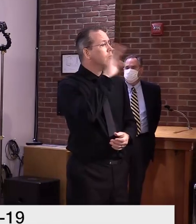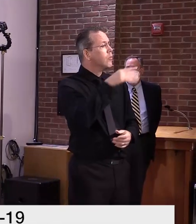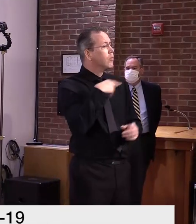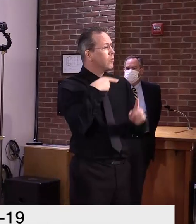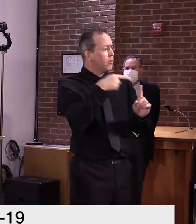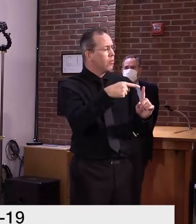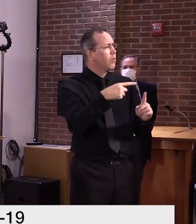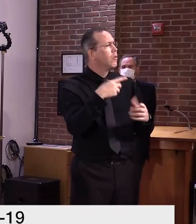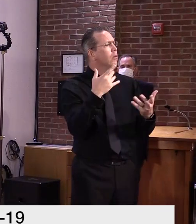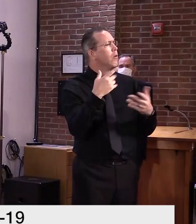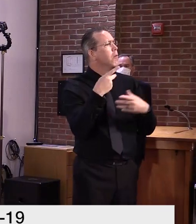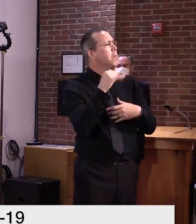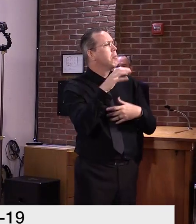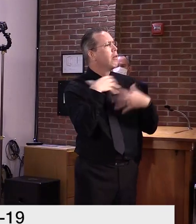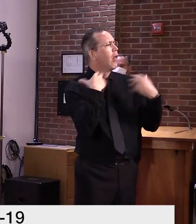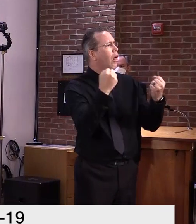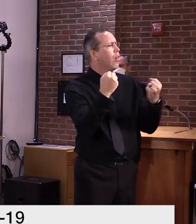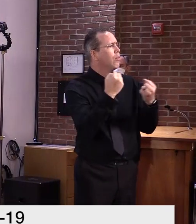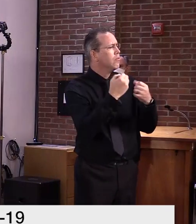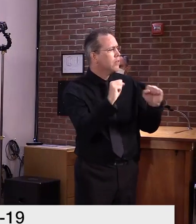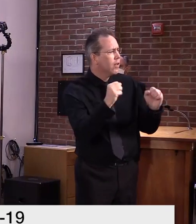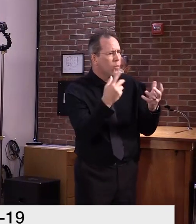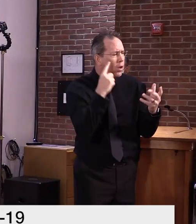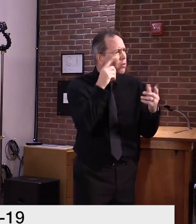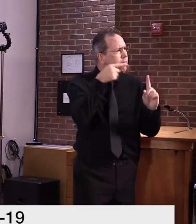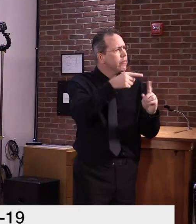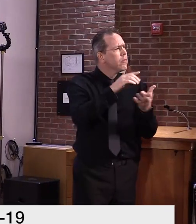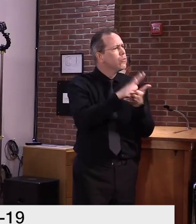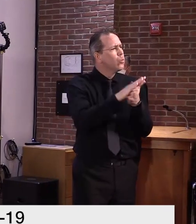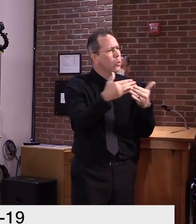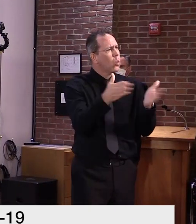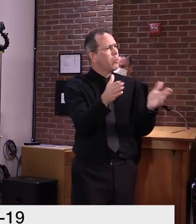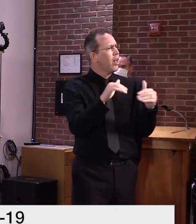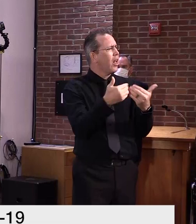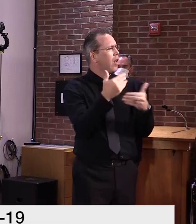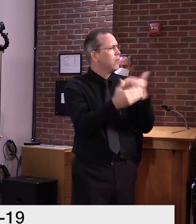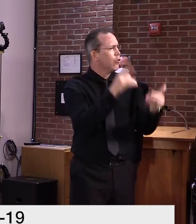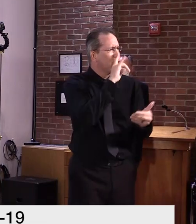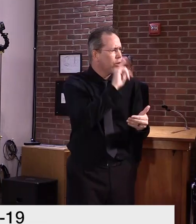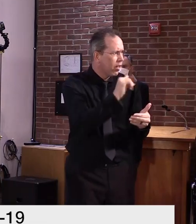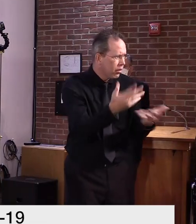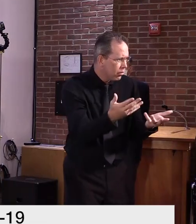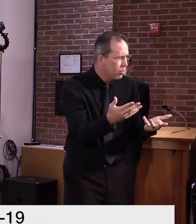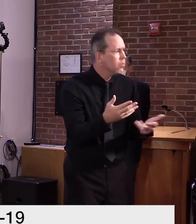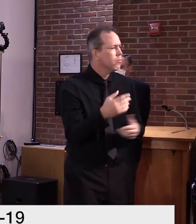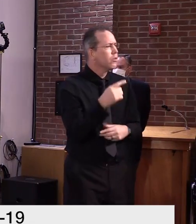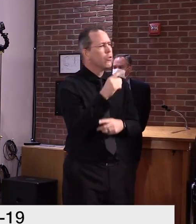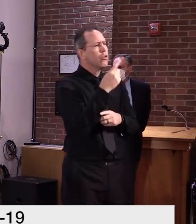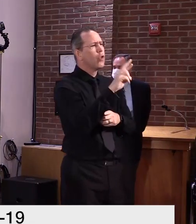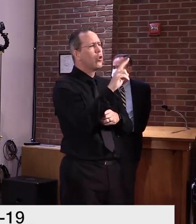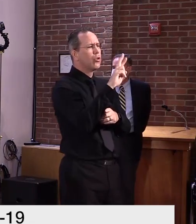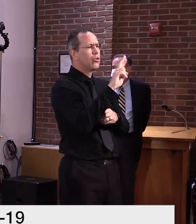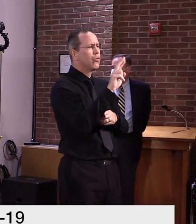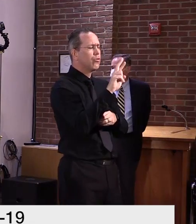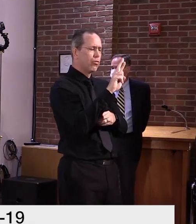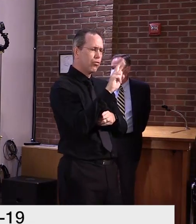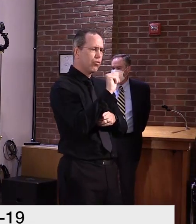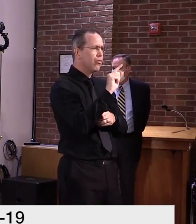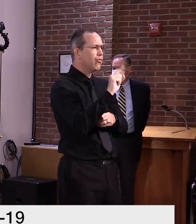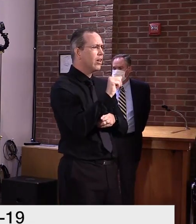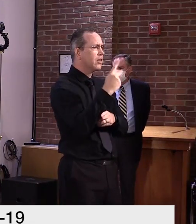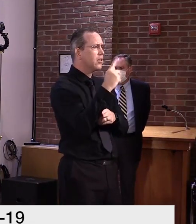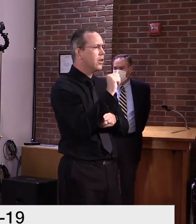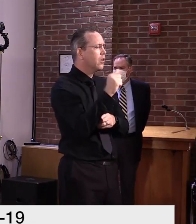plans. I appreciate Dr. Rasga being here today to talk about his research on this virus in schools, camps,